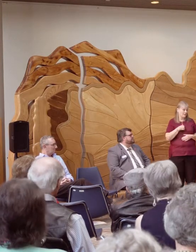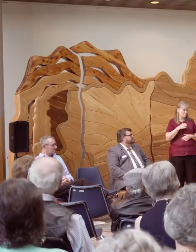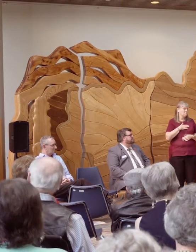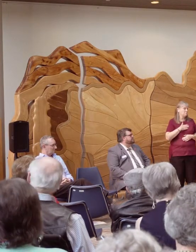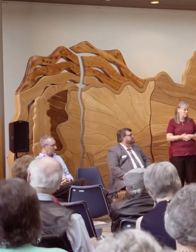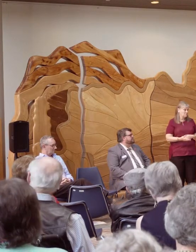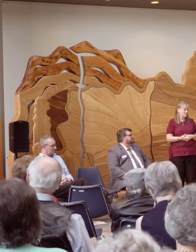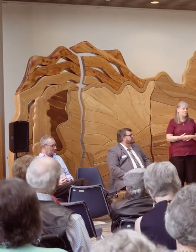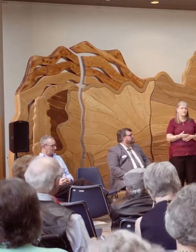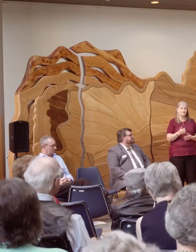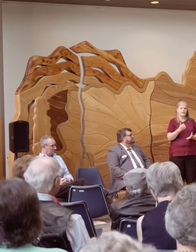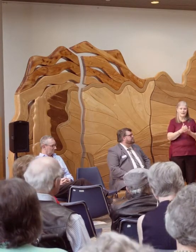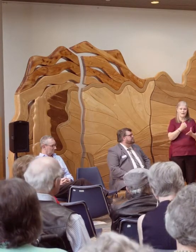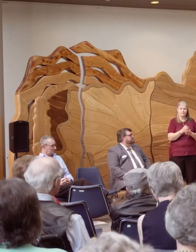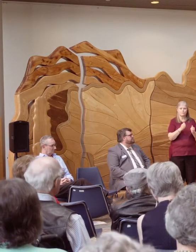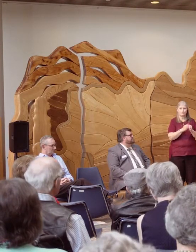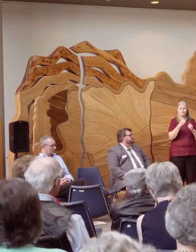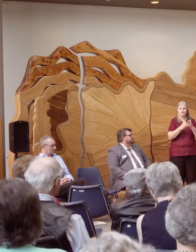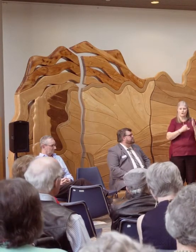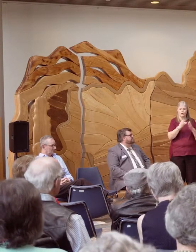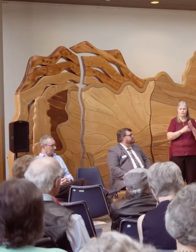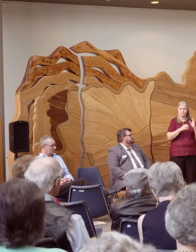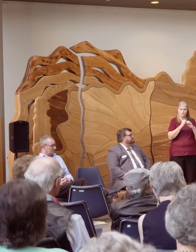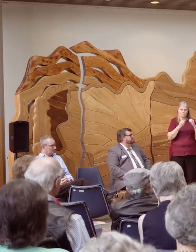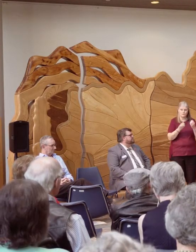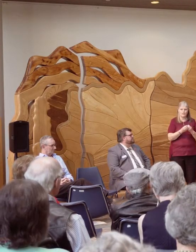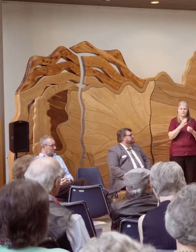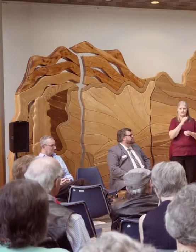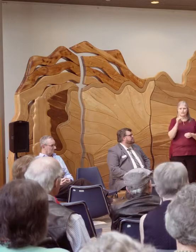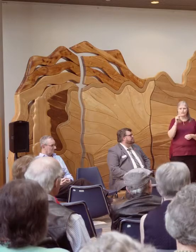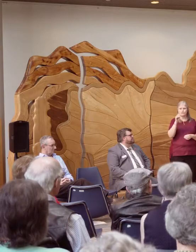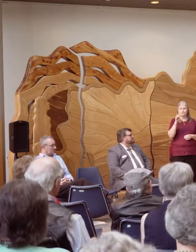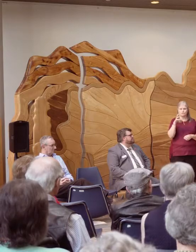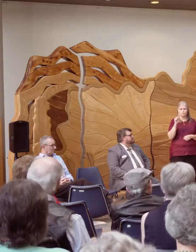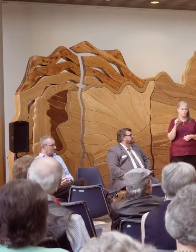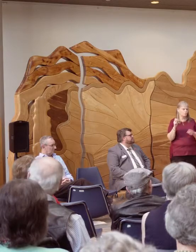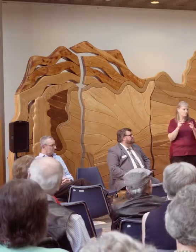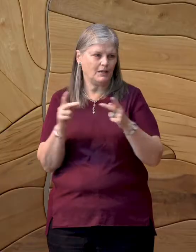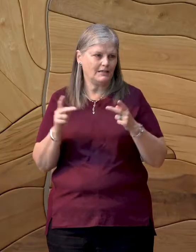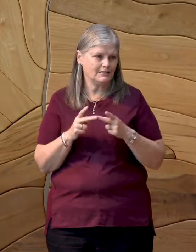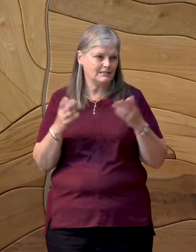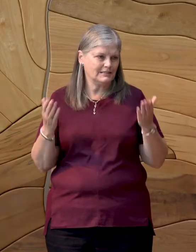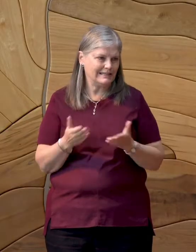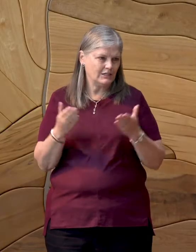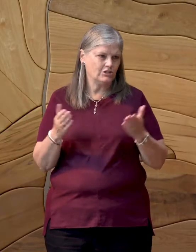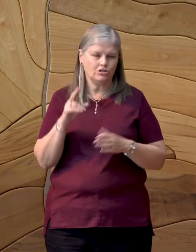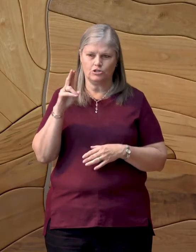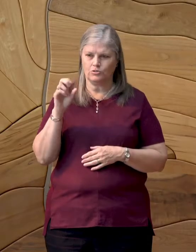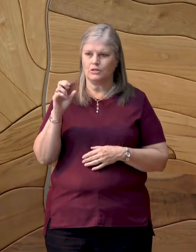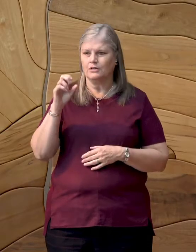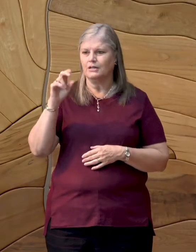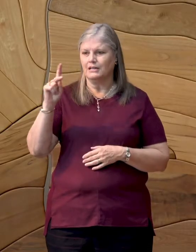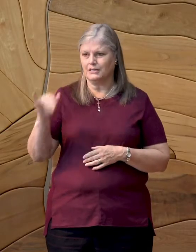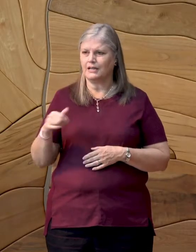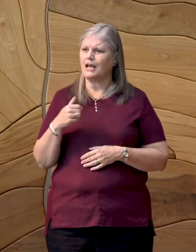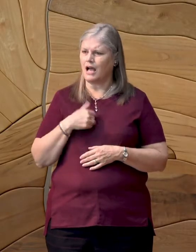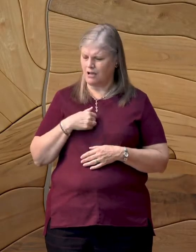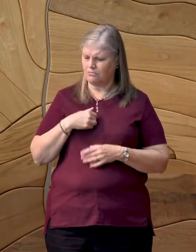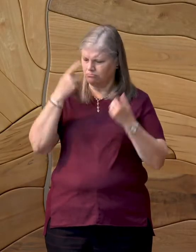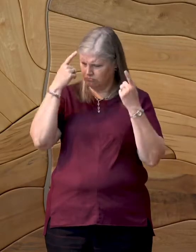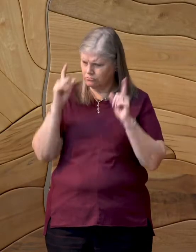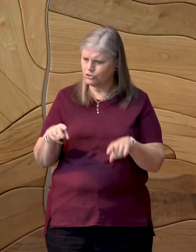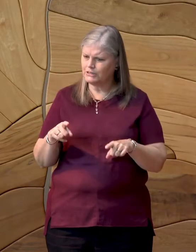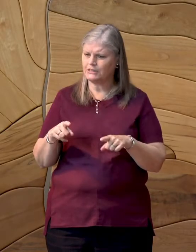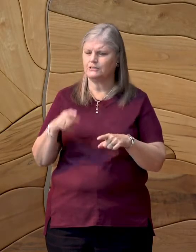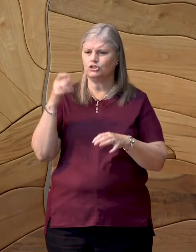happy to do with the help of arts organizations and news outlets in the state. I readily agreed to be one of